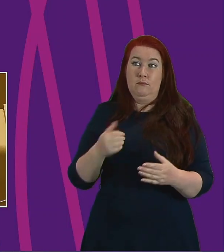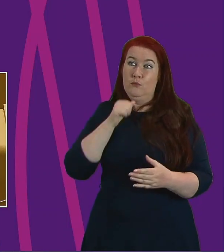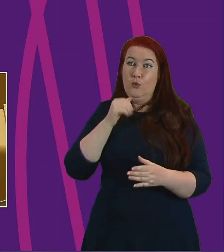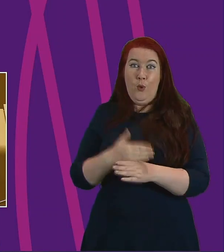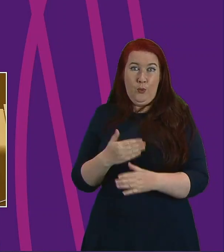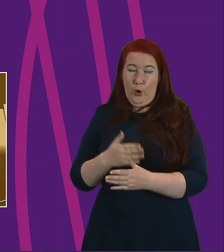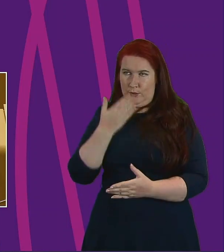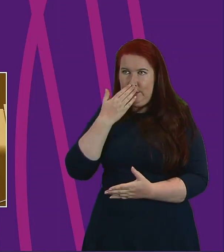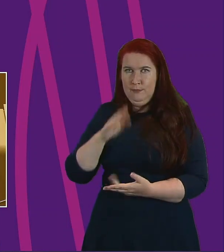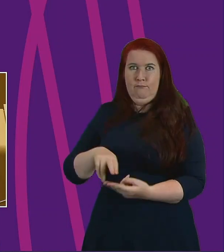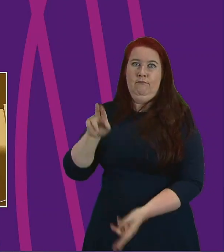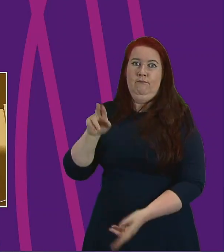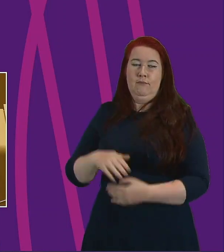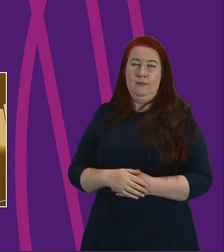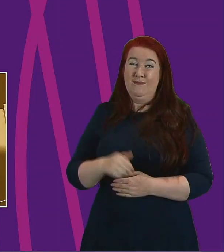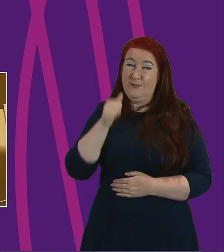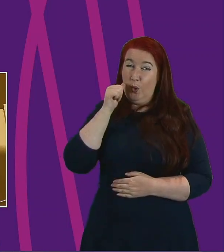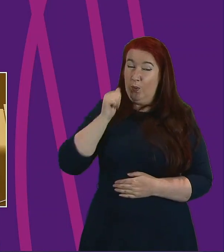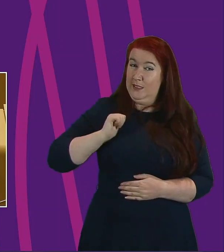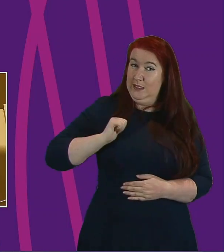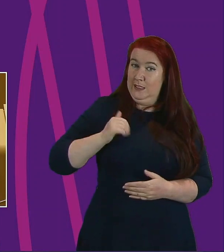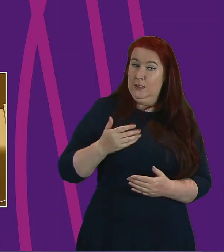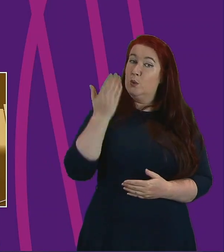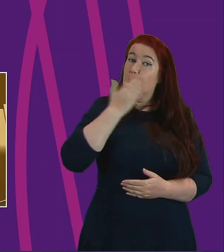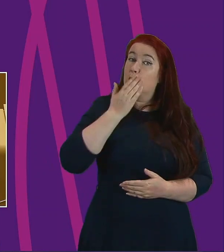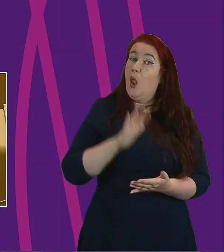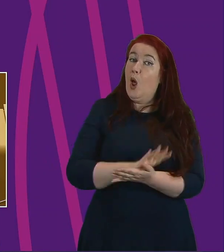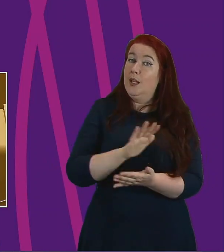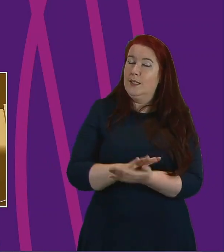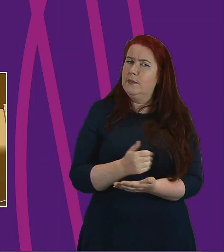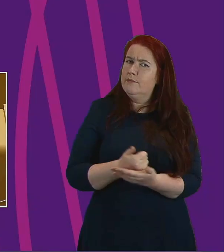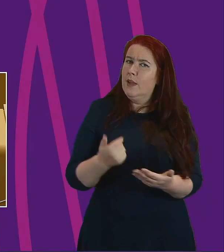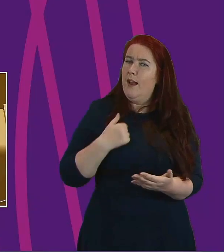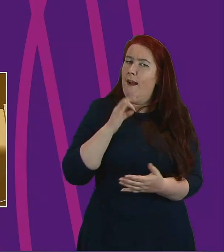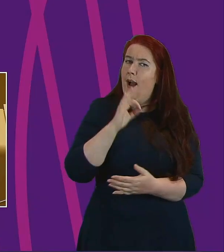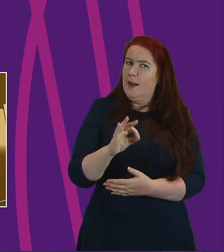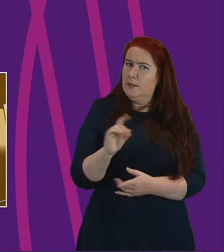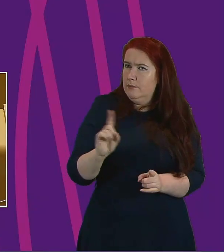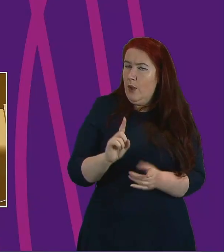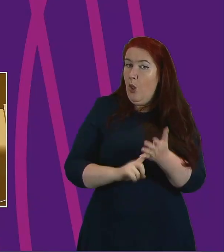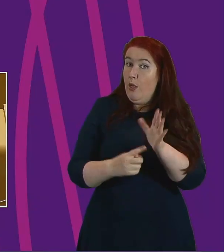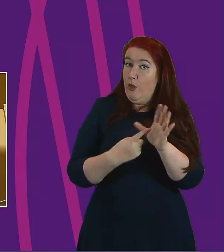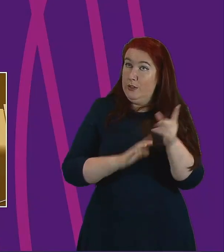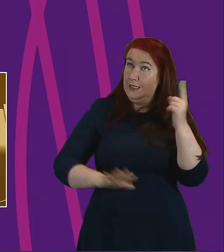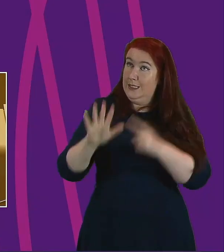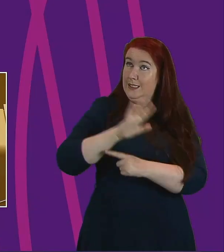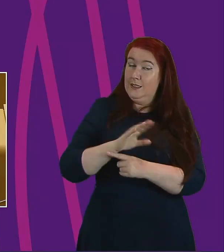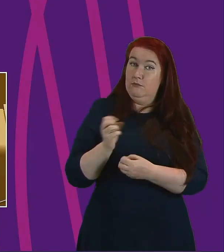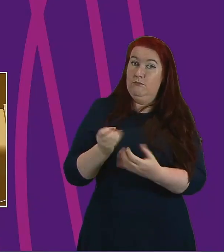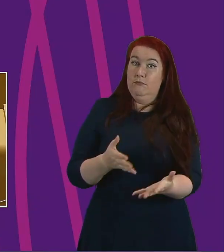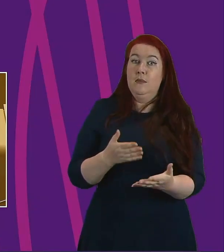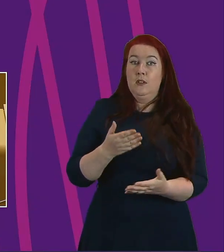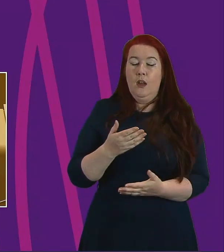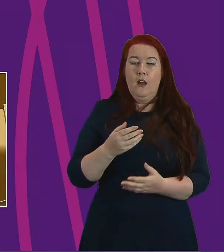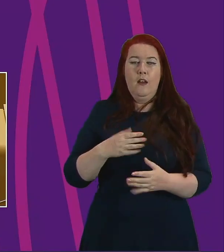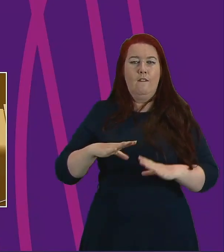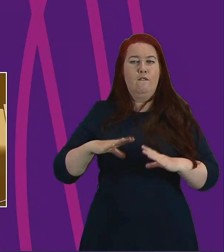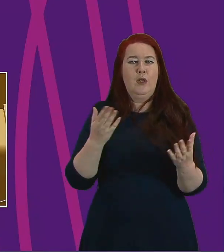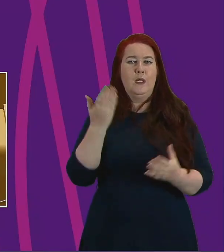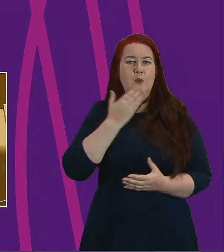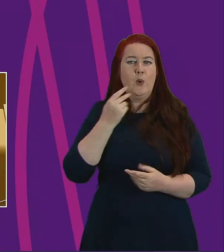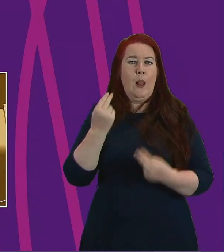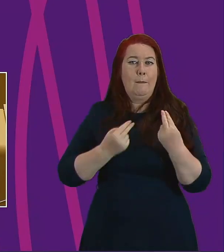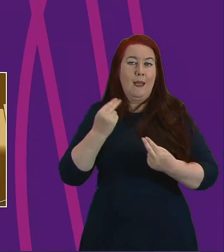approach the school holidays I've previously asked the cabinet secretary about additional support for all local authorities to deliver the free school meals program